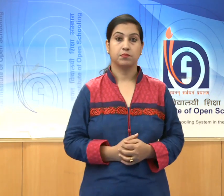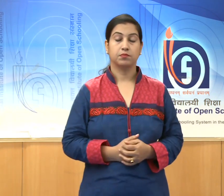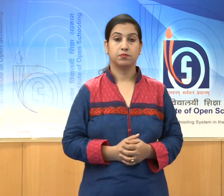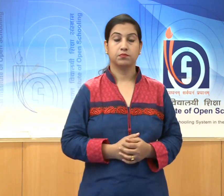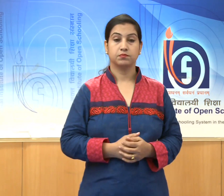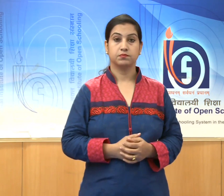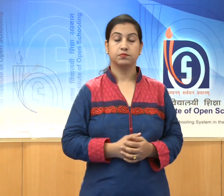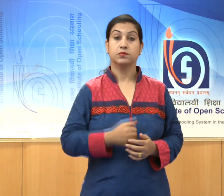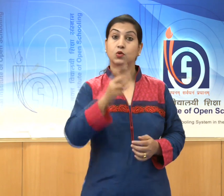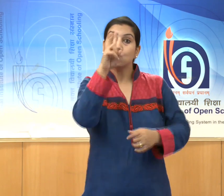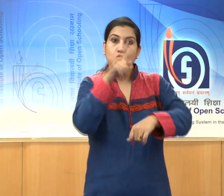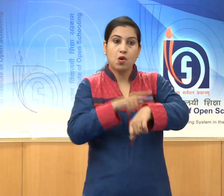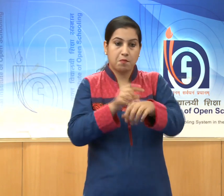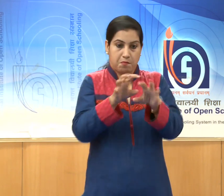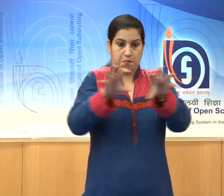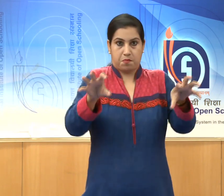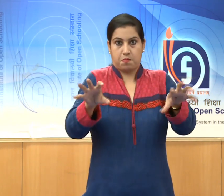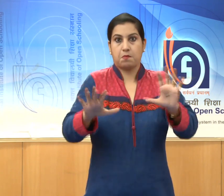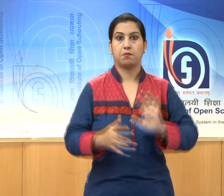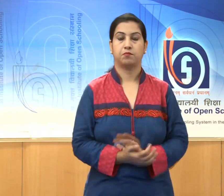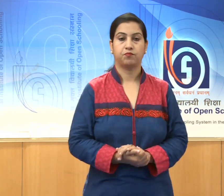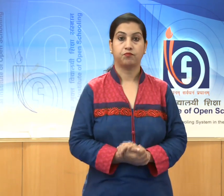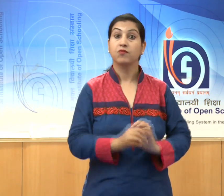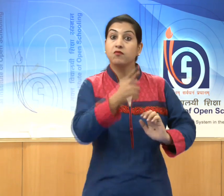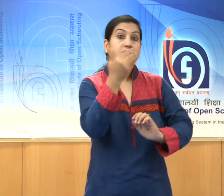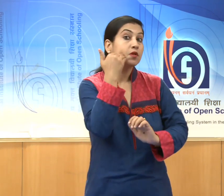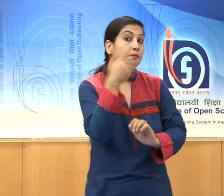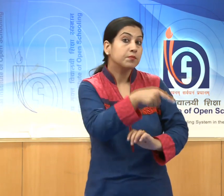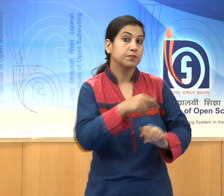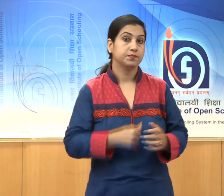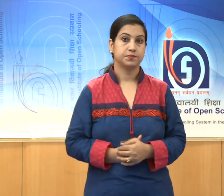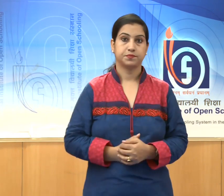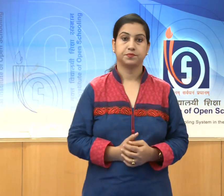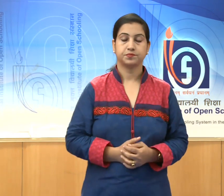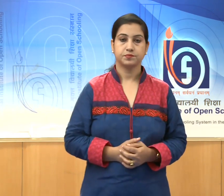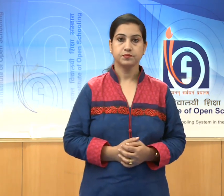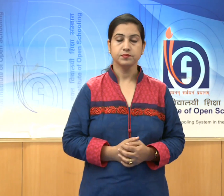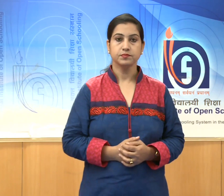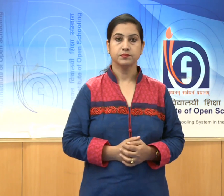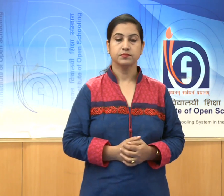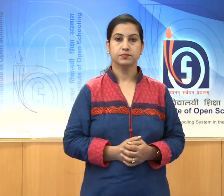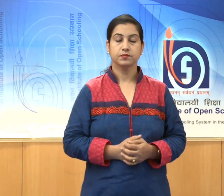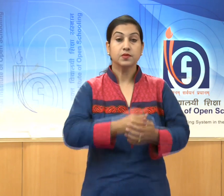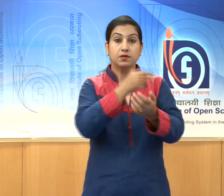phases. First, the Hinayana phase.